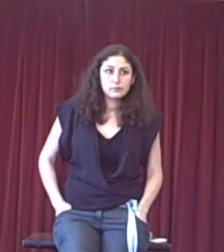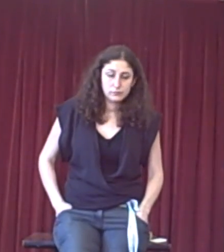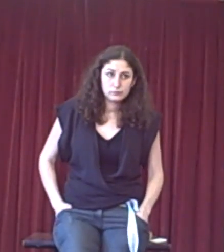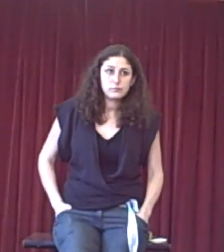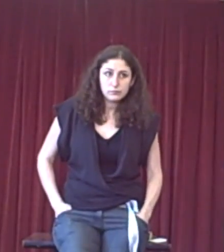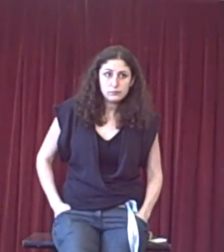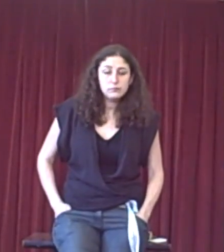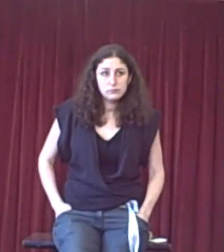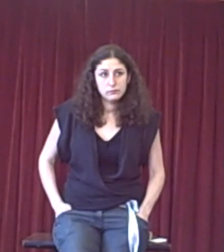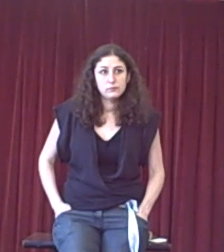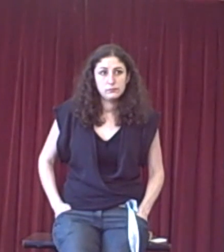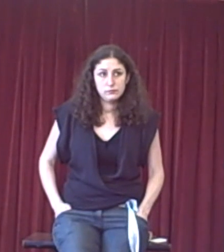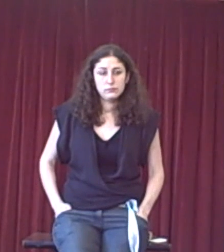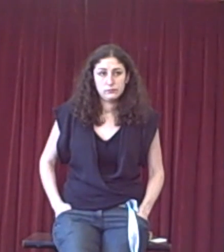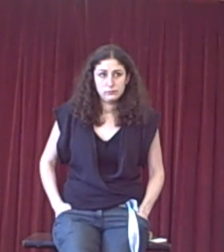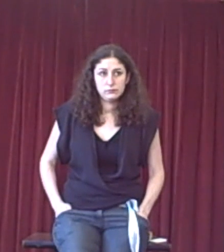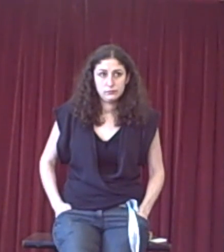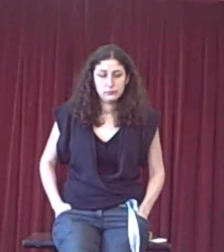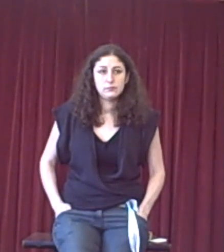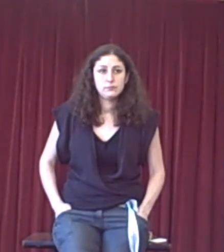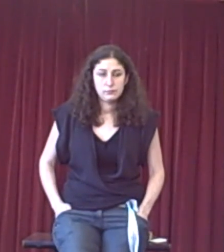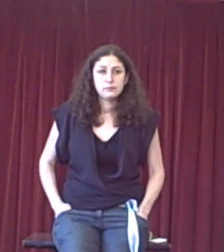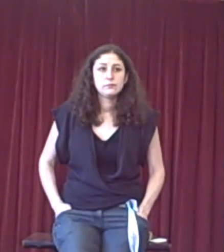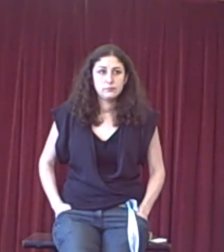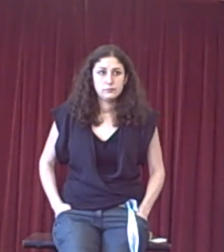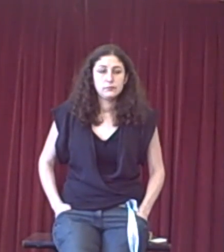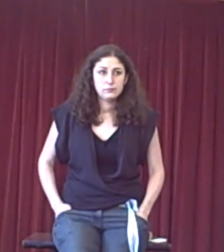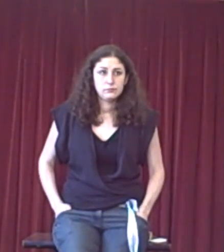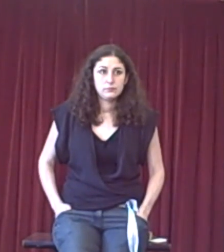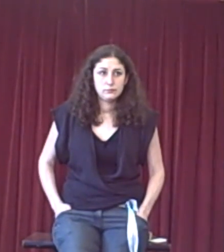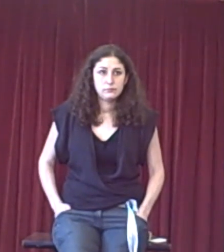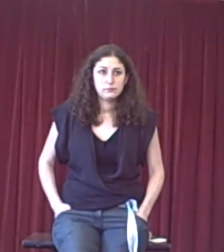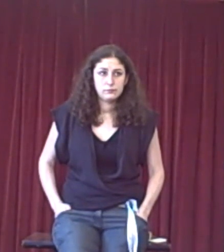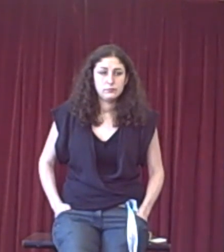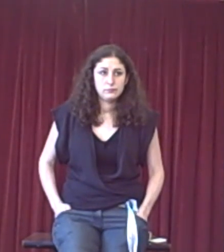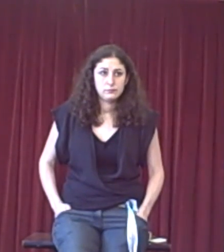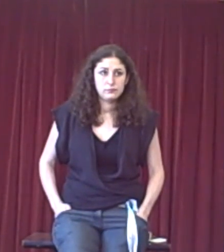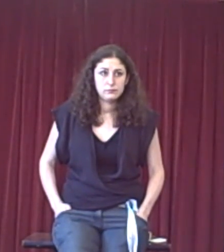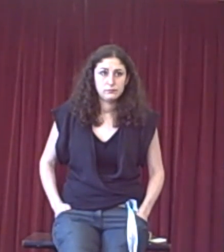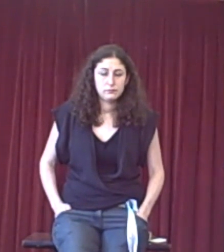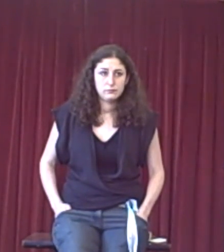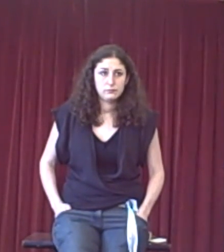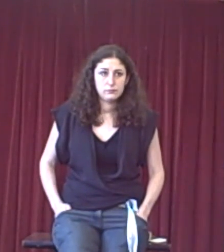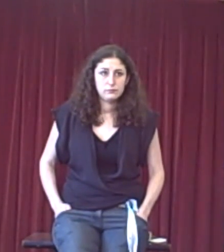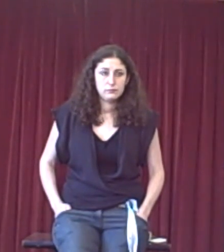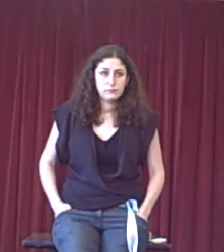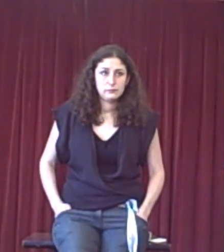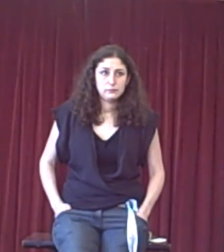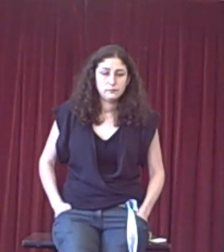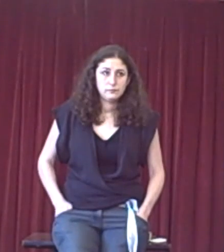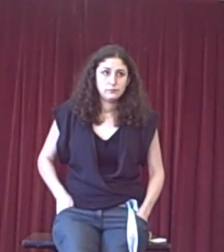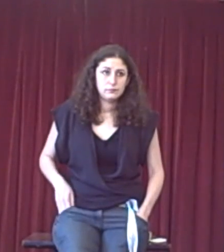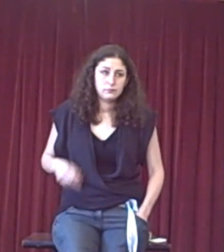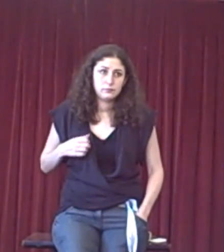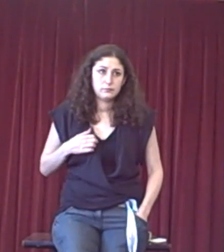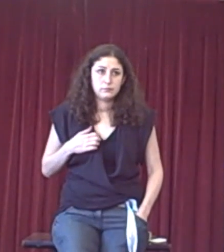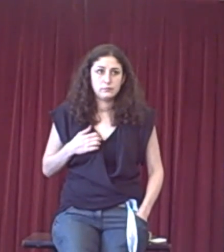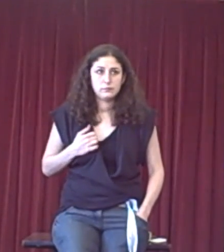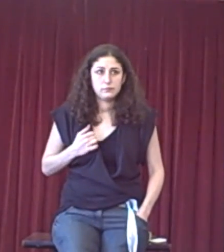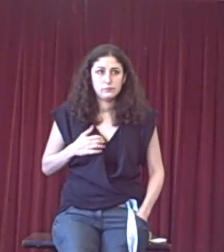first government doesn't do anything, you have to, as first opposition, stand up, okay, this is the things that they could do, either this